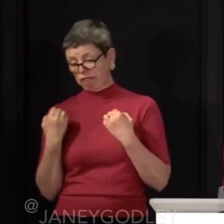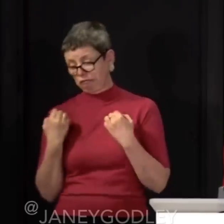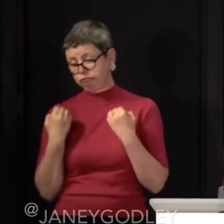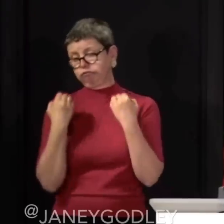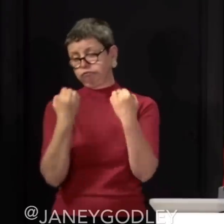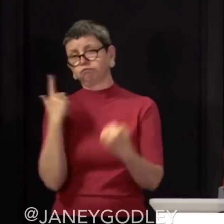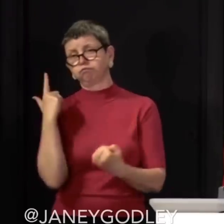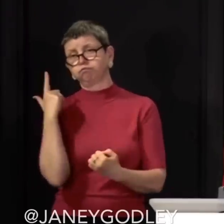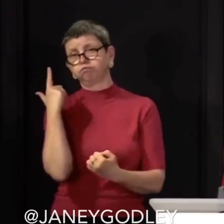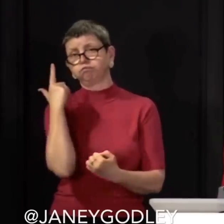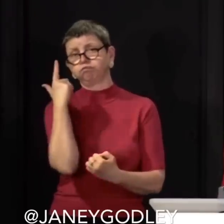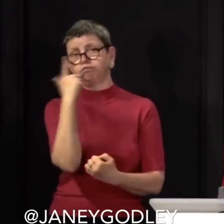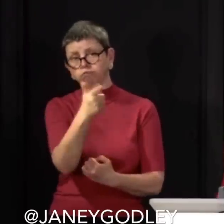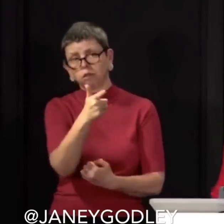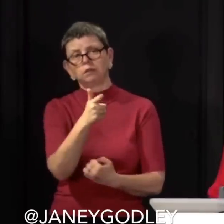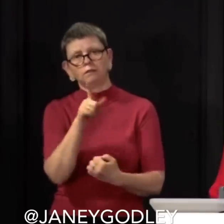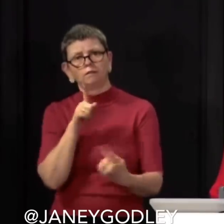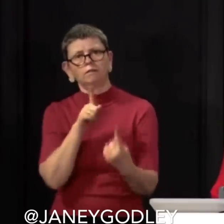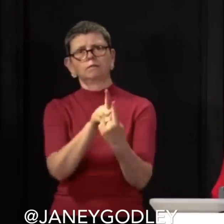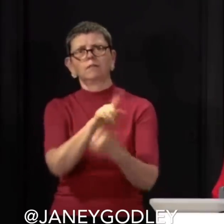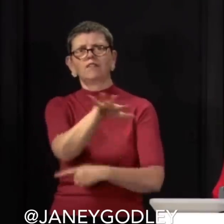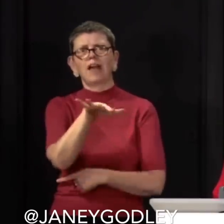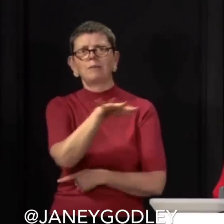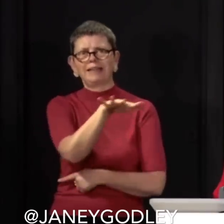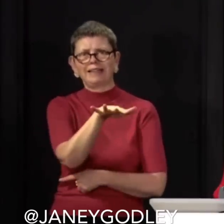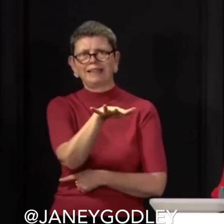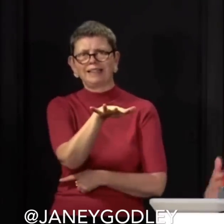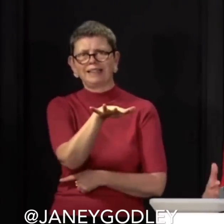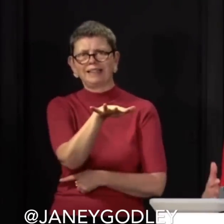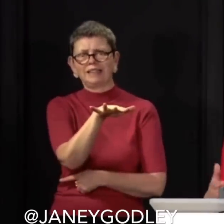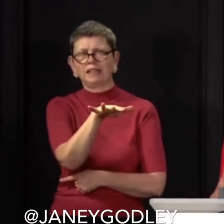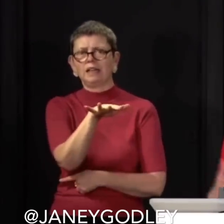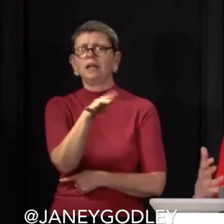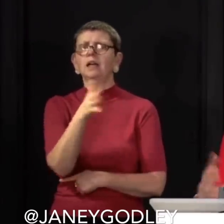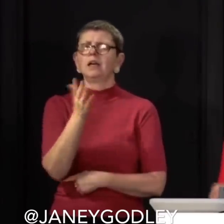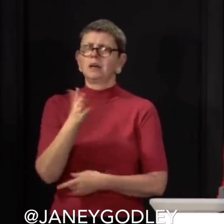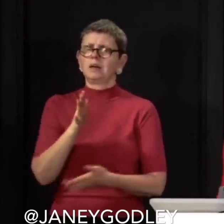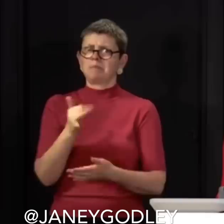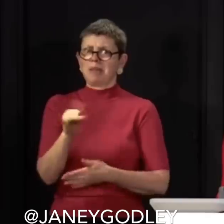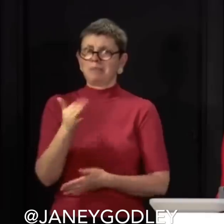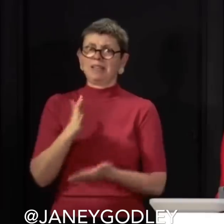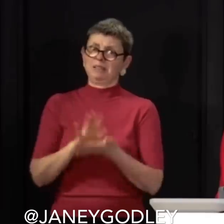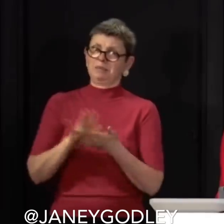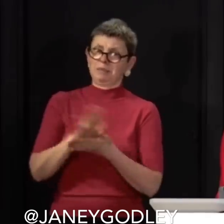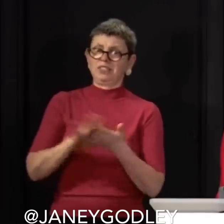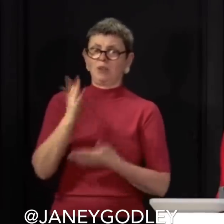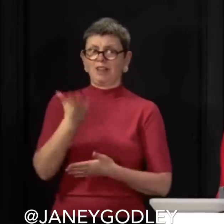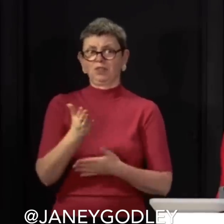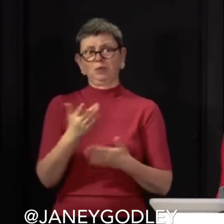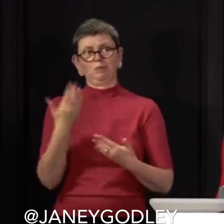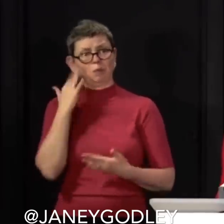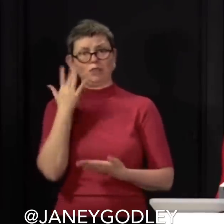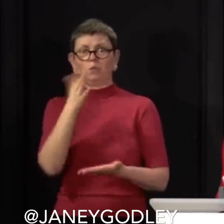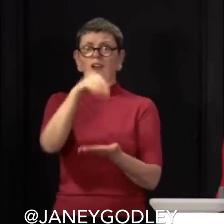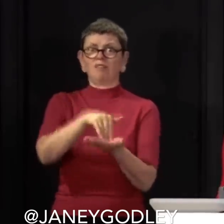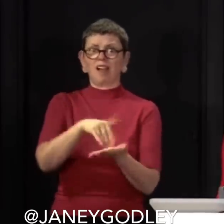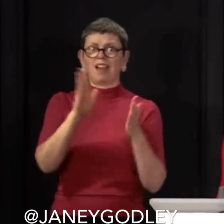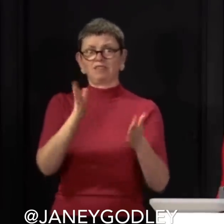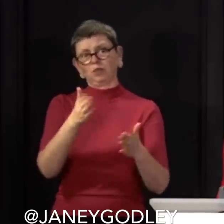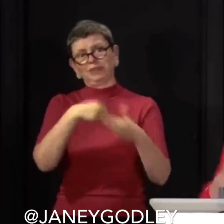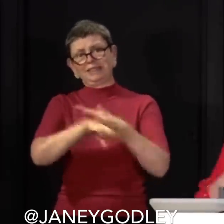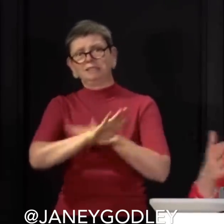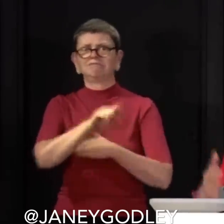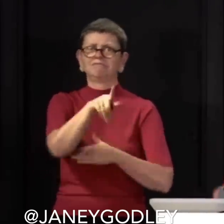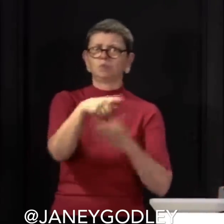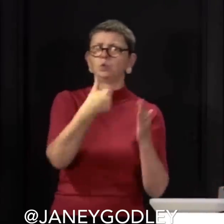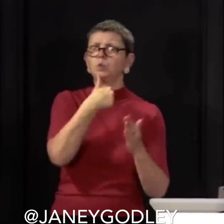Hi there, it's Nicola here. I've got on my Friday top. Woohoo! Now, just to give you a heads up, you can now meet other members of your family.